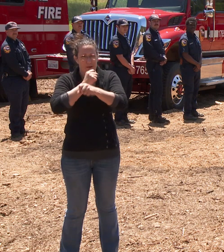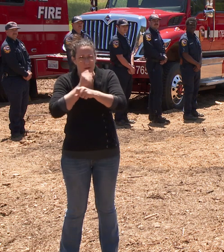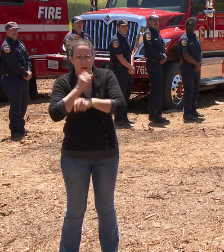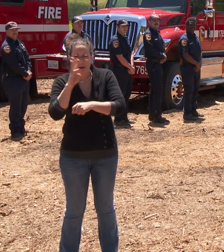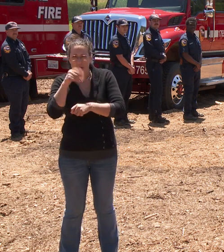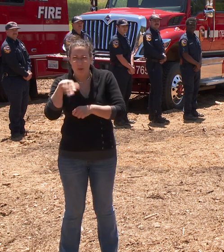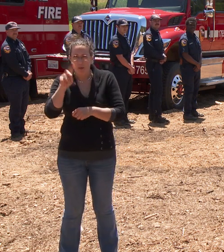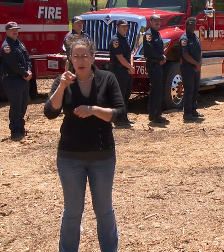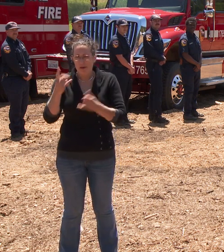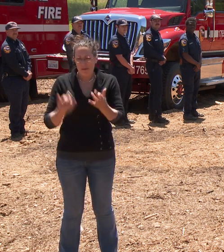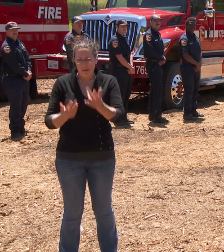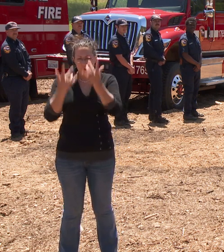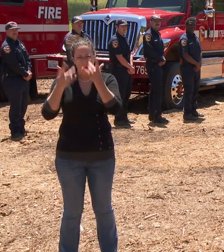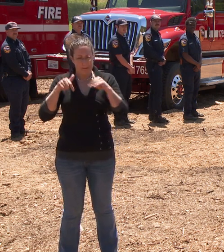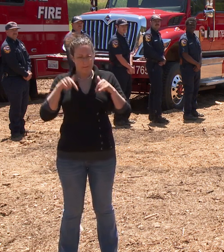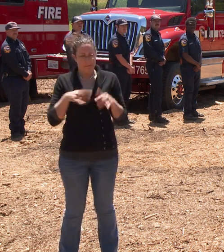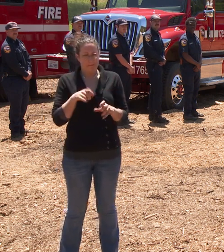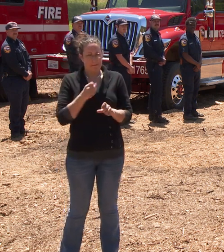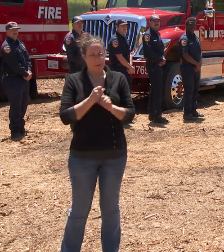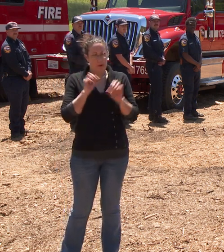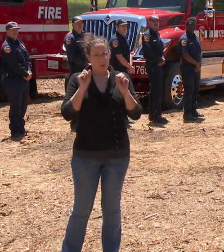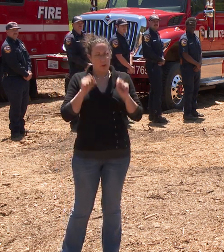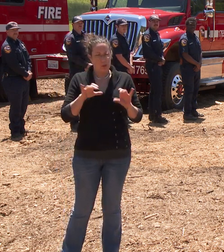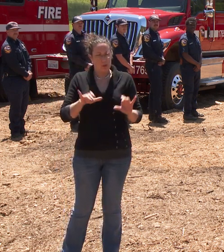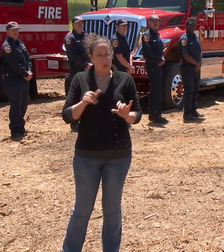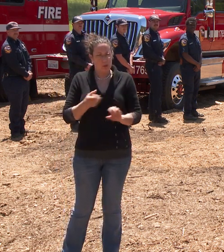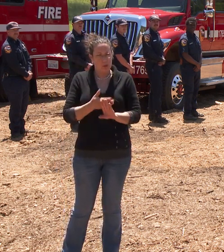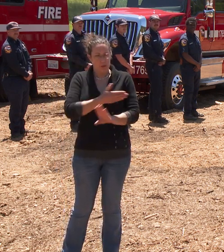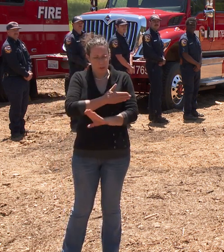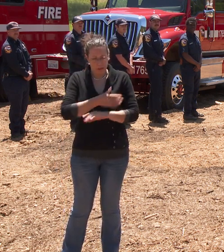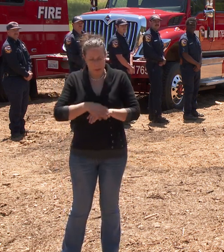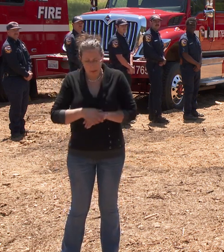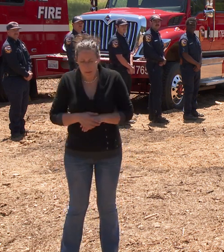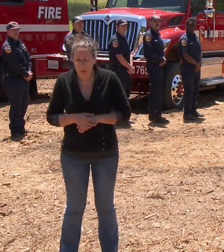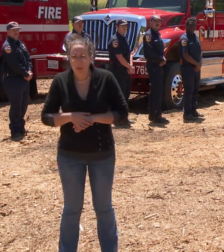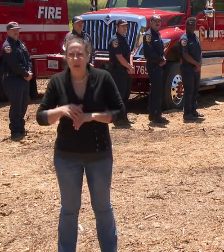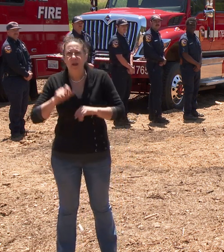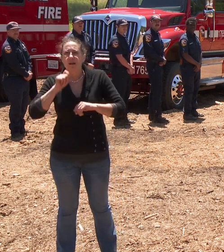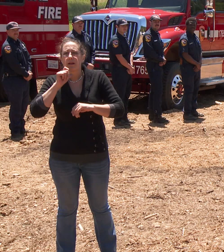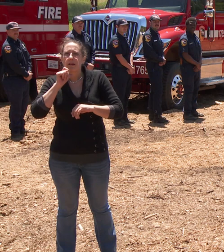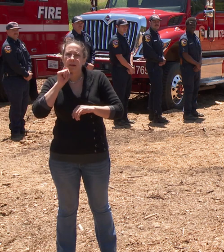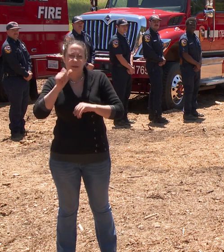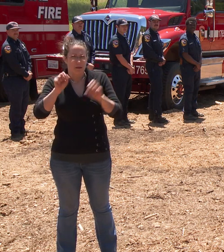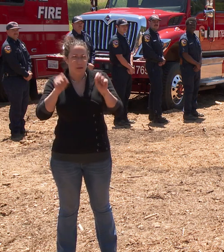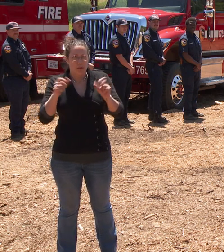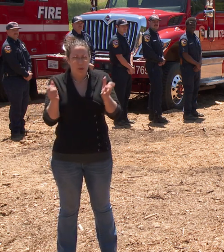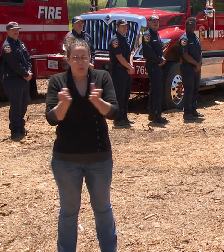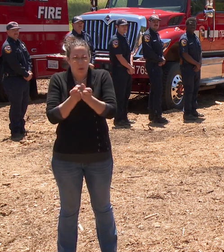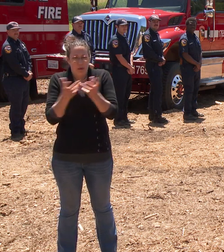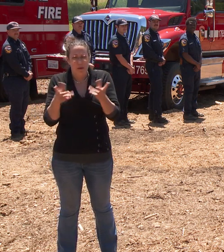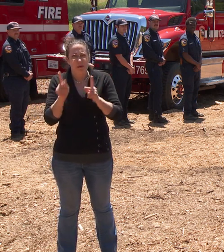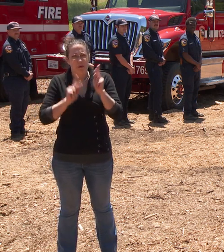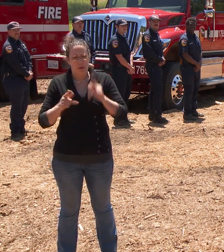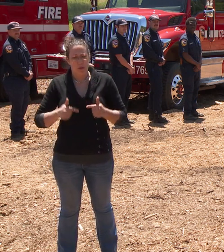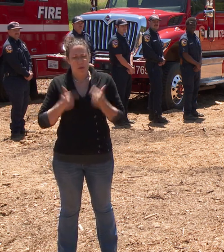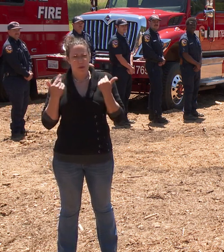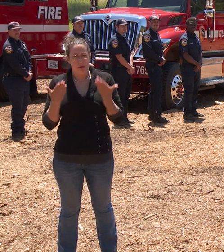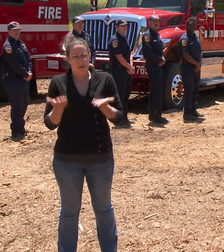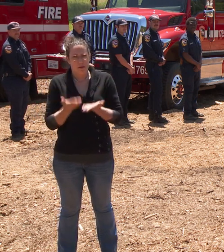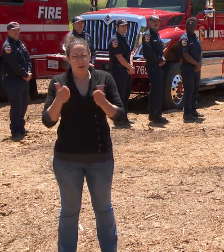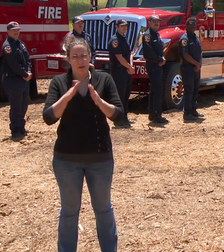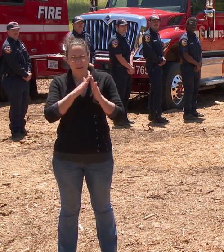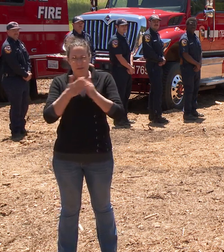wildfires. These efforts wouldn't have been possible without local landowners that participate in our